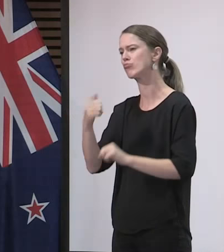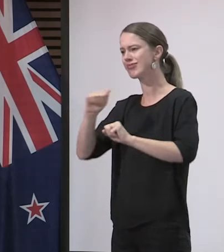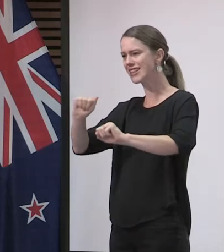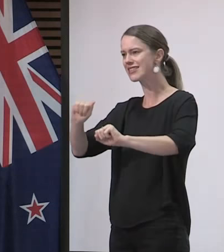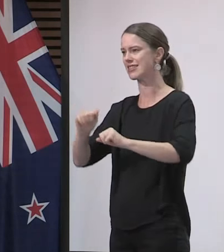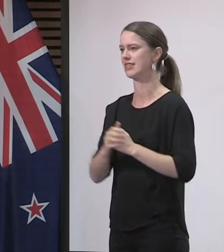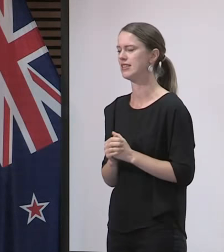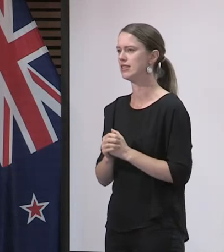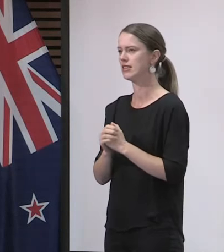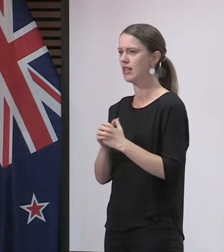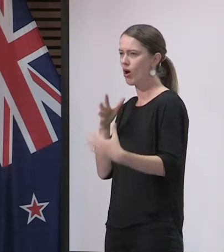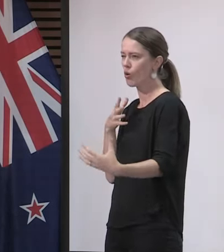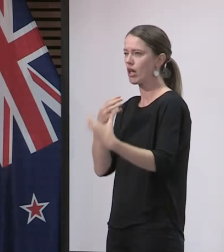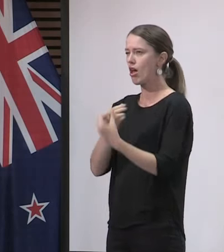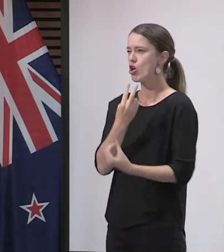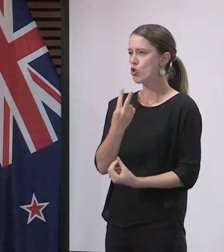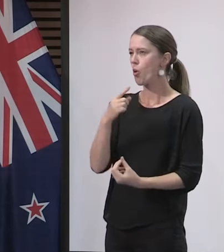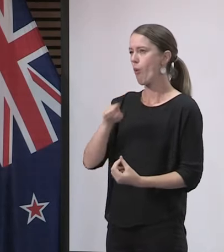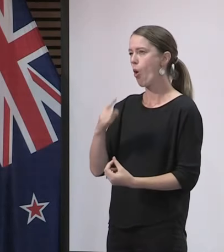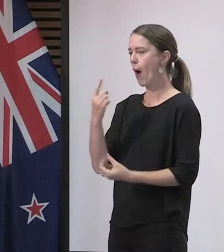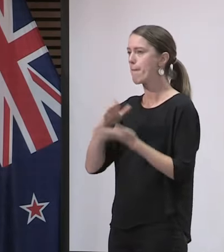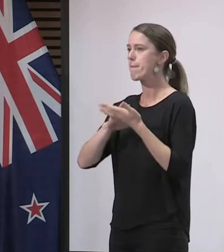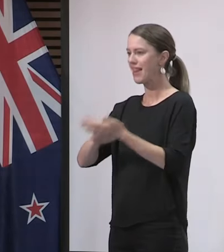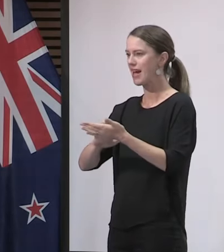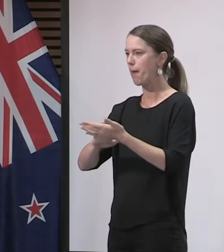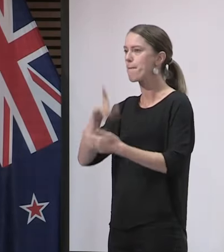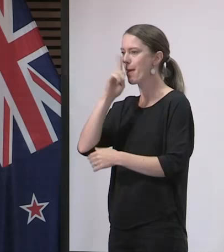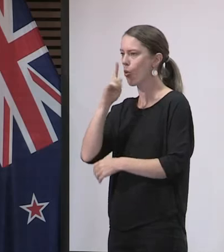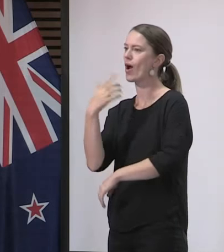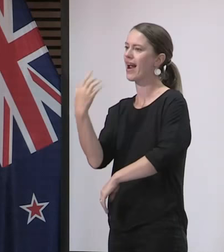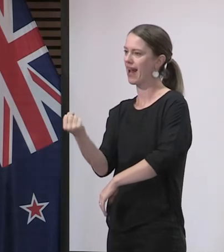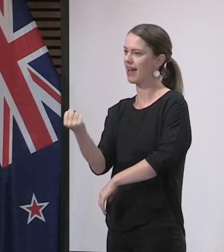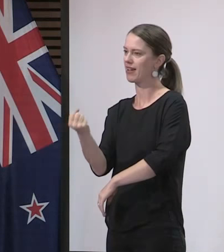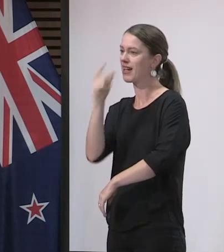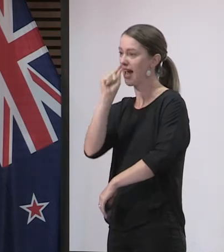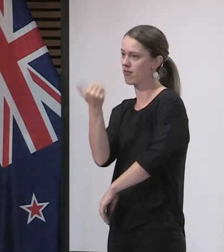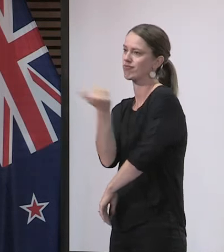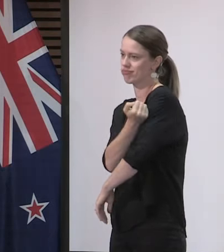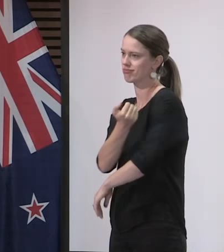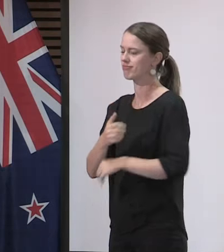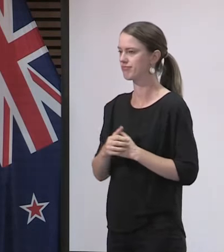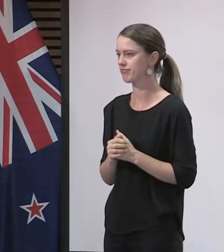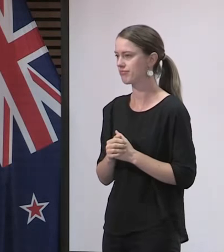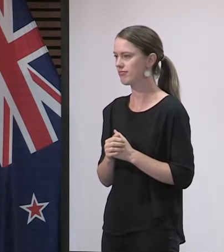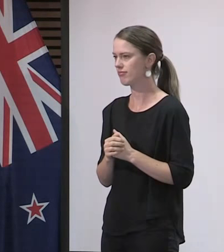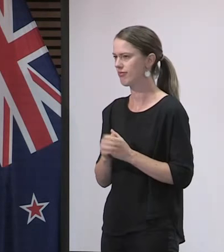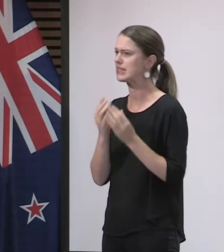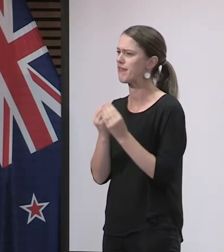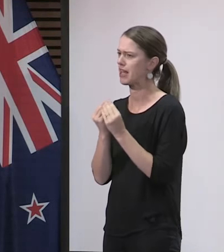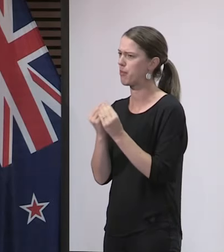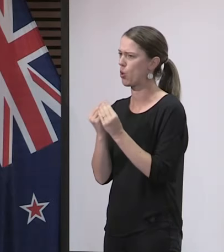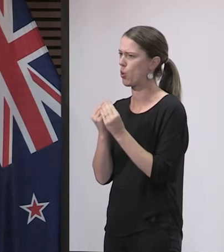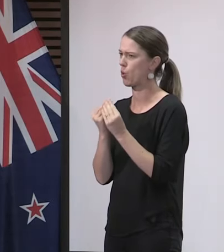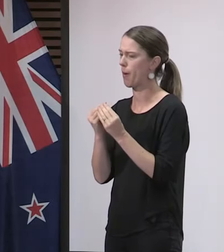have a total of around 2.1 million doses of flu vaccine available to be used this winter. It is of much more value in